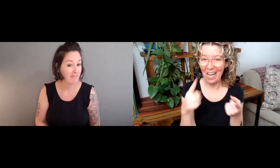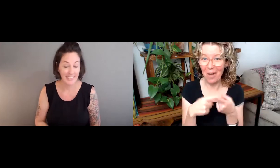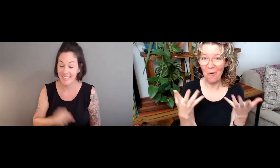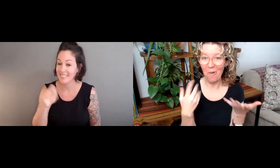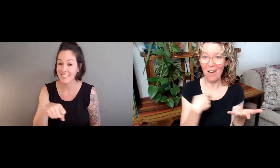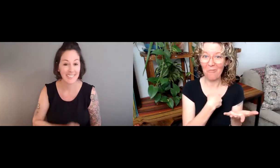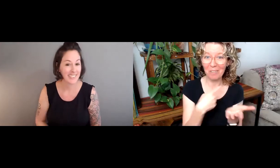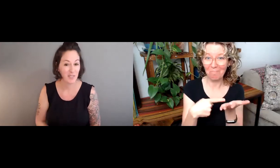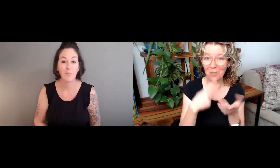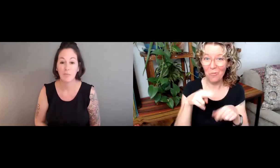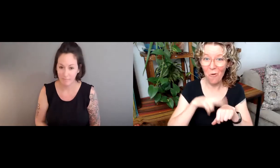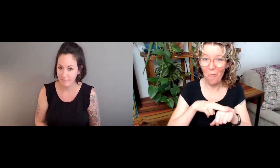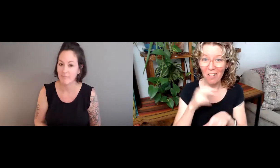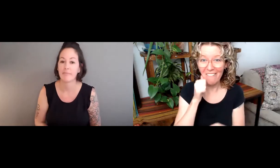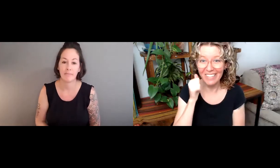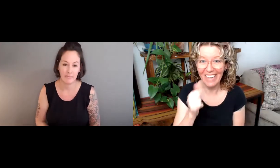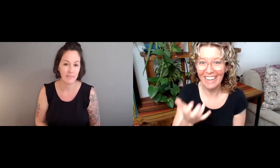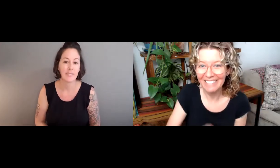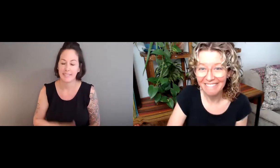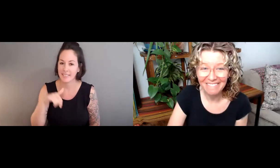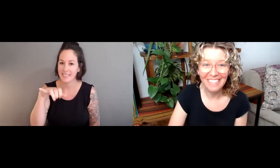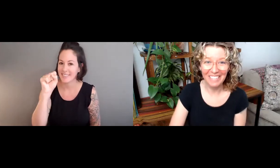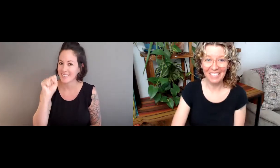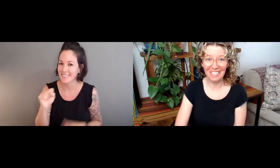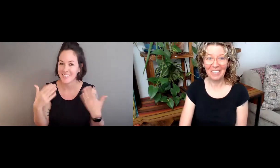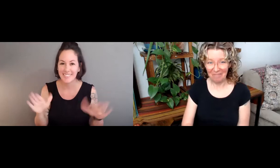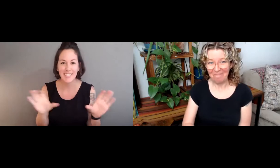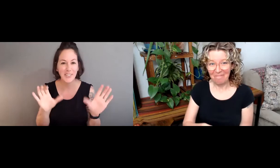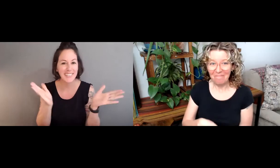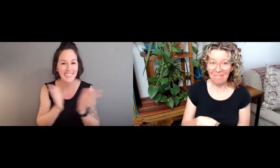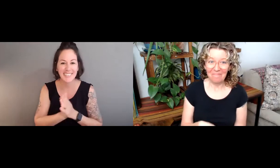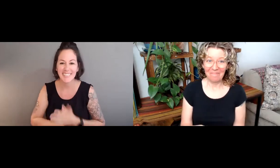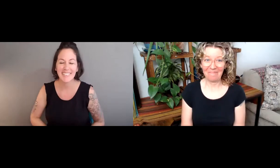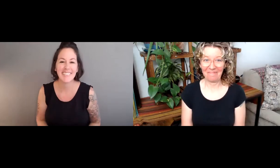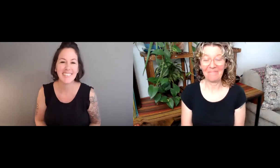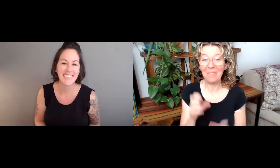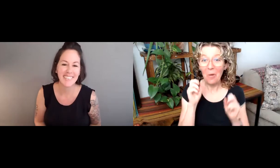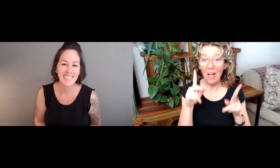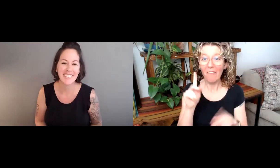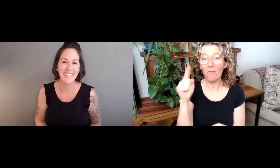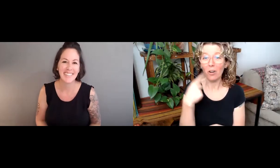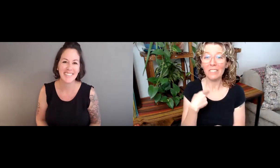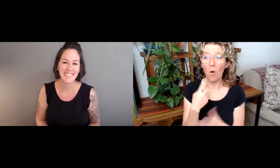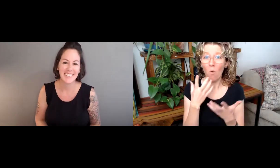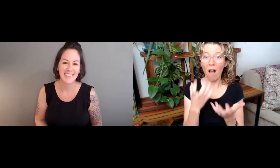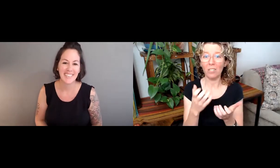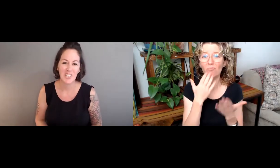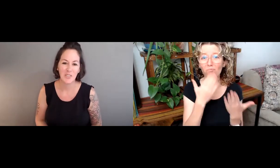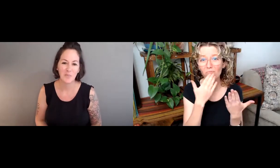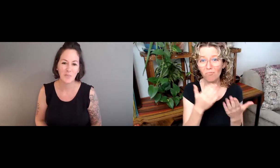It's sort of like our weekly meeting for our research project. So I think we can just go ahead and talk about what we normally talk about on regular basis.